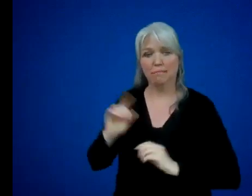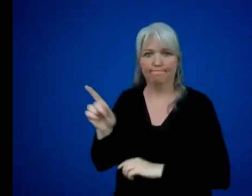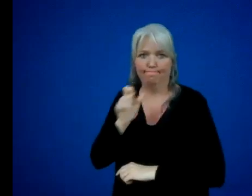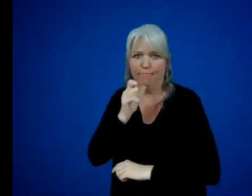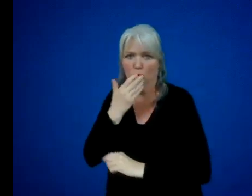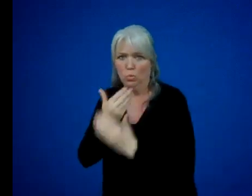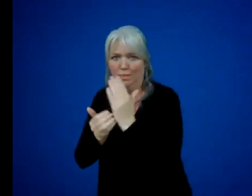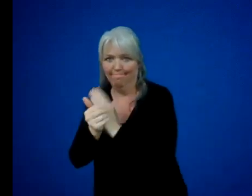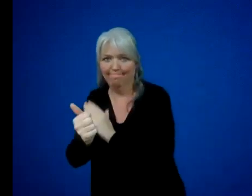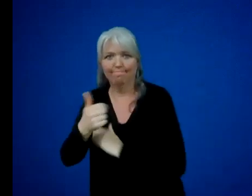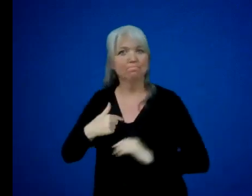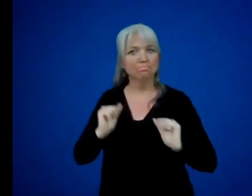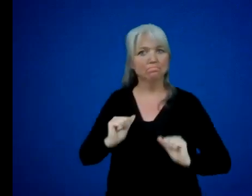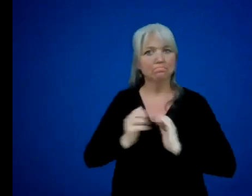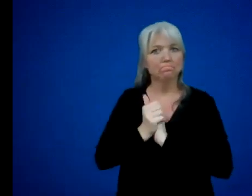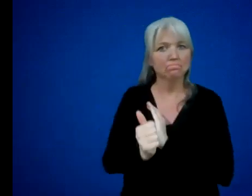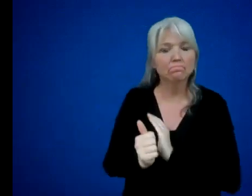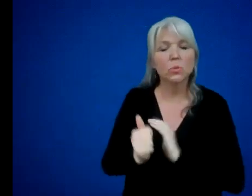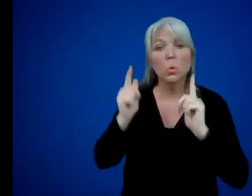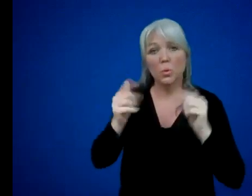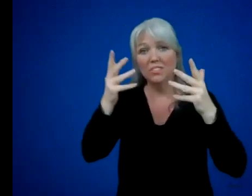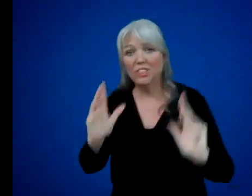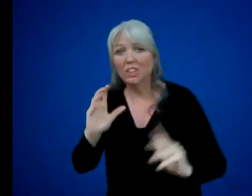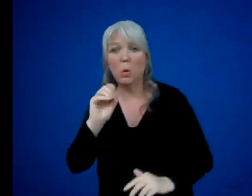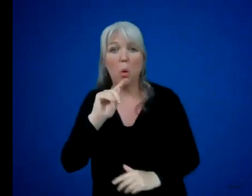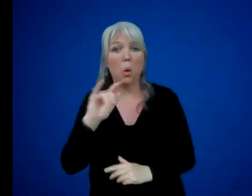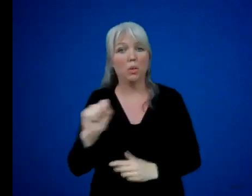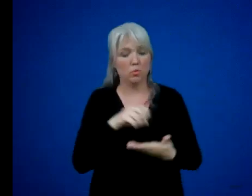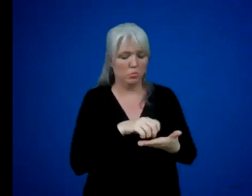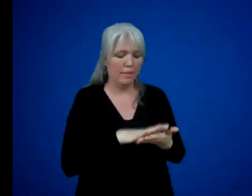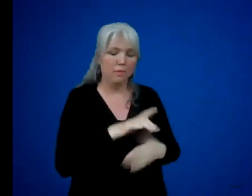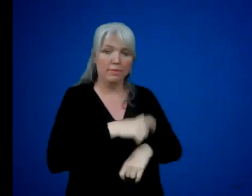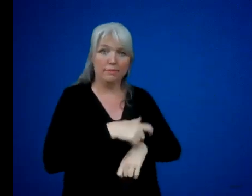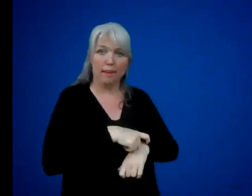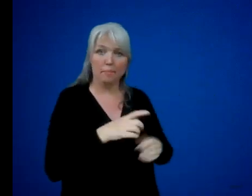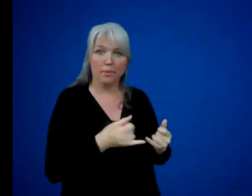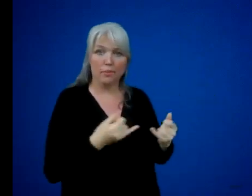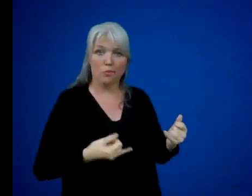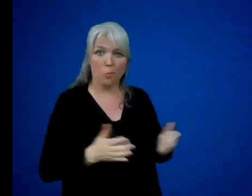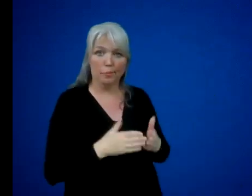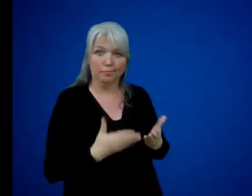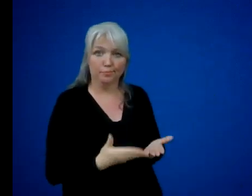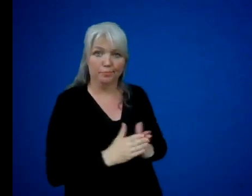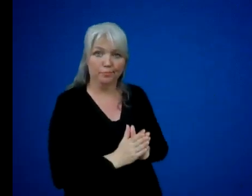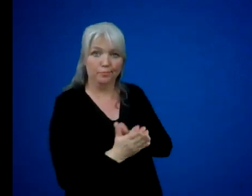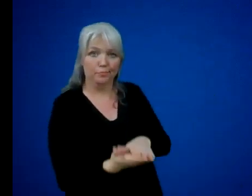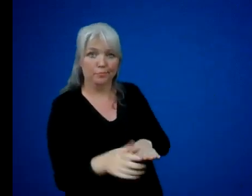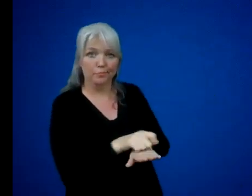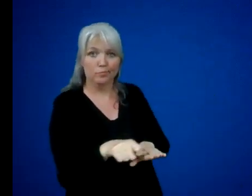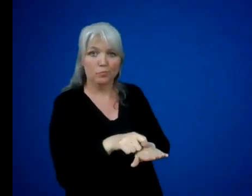did. And when I was done, Otis would write down my time in a notebook that he had marked on the outside, one red